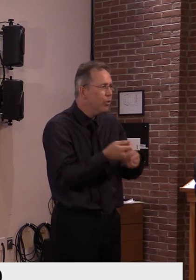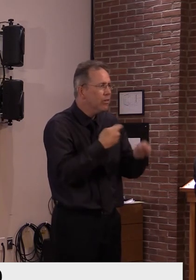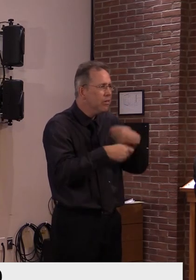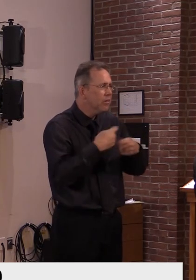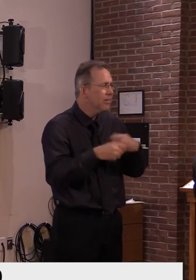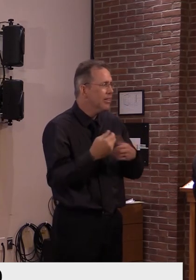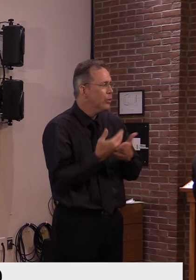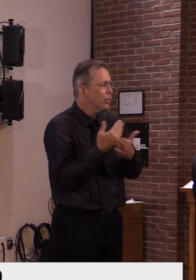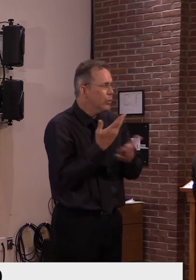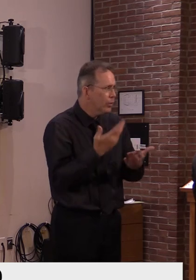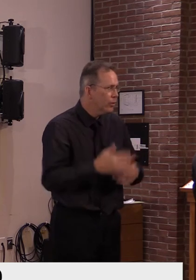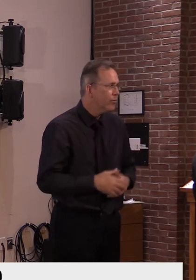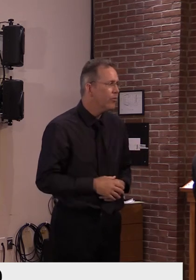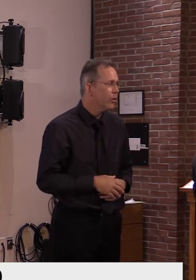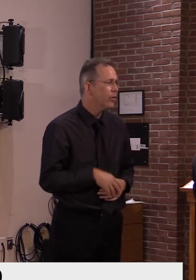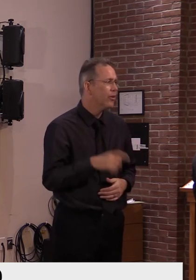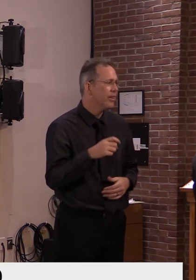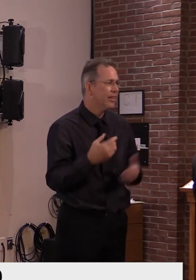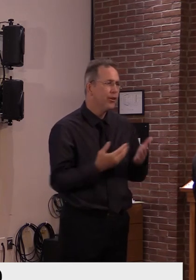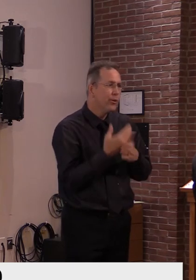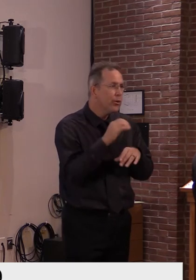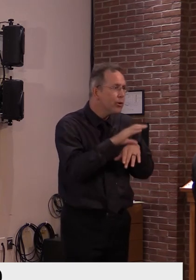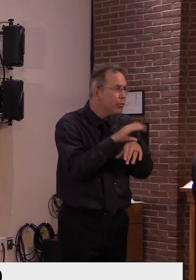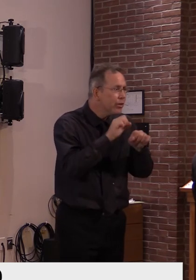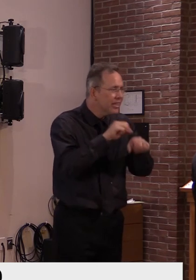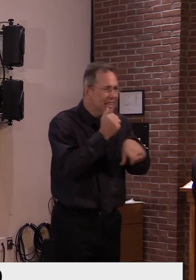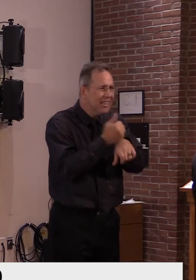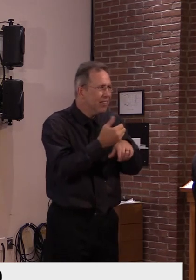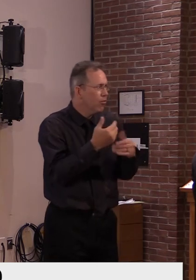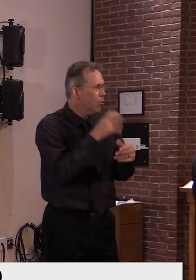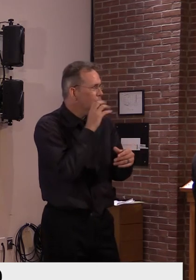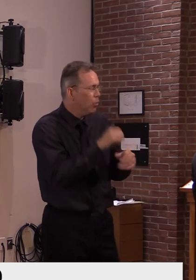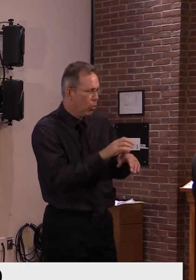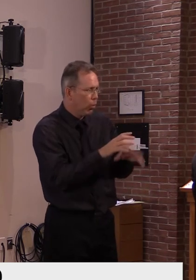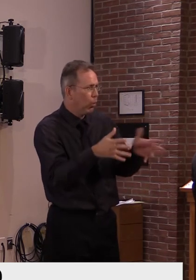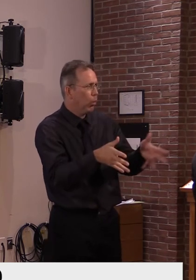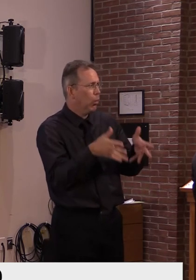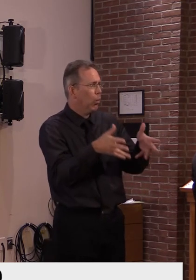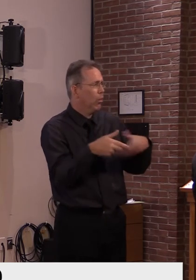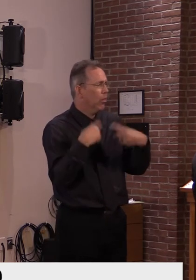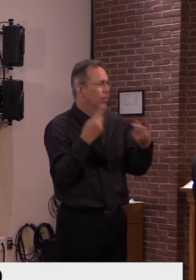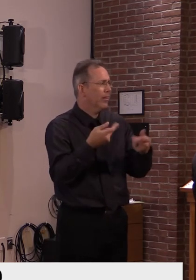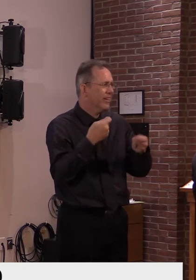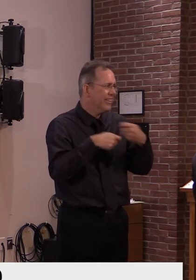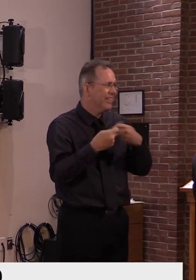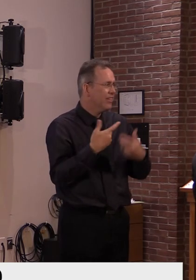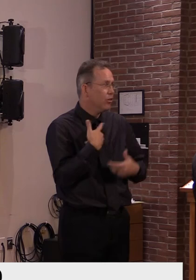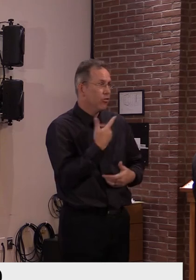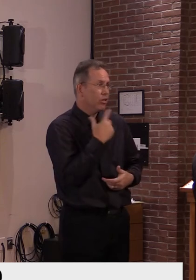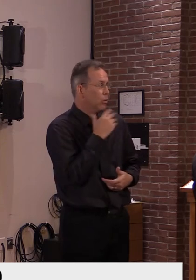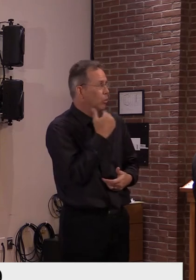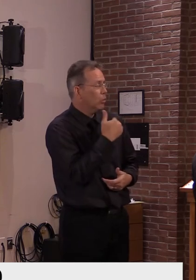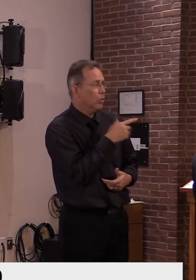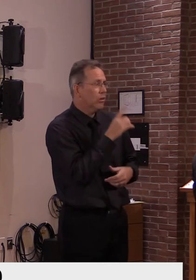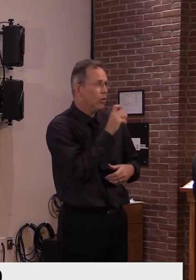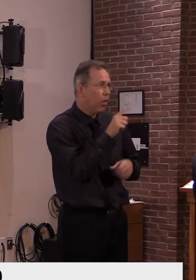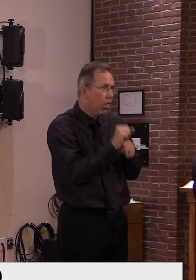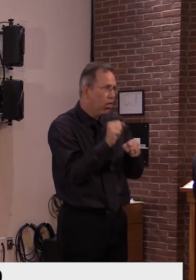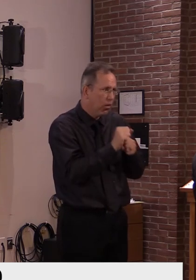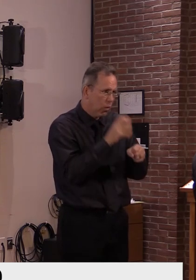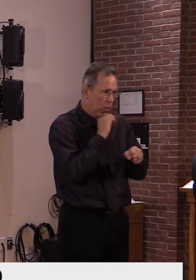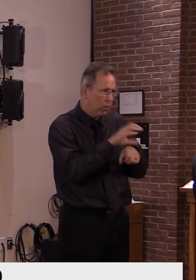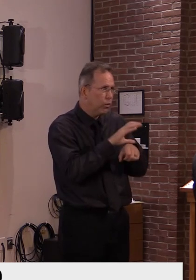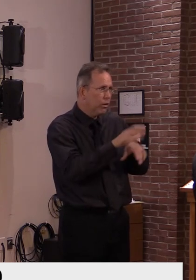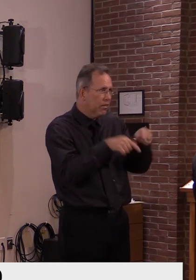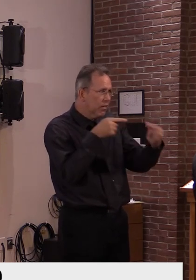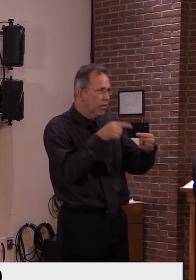doing that. So, you know, we, um, there's, they have a lot on their, uh, on their plate over at labor. And, uh, I thought